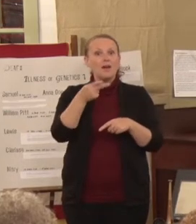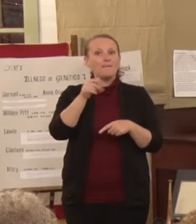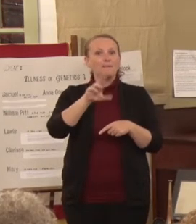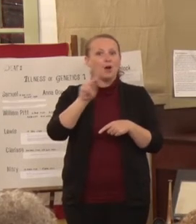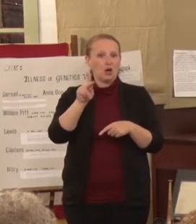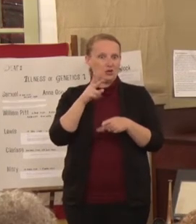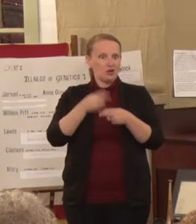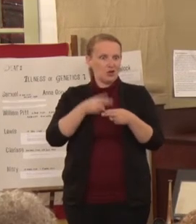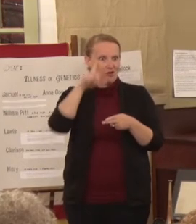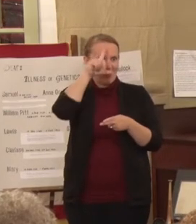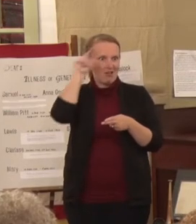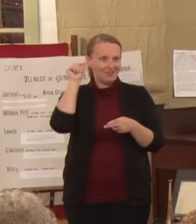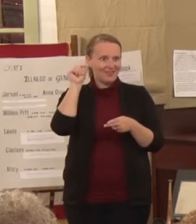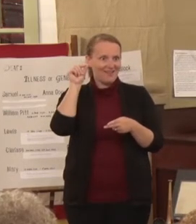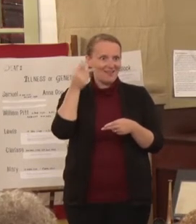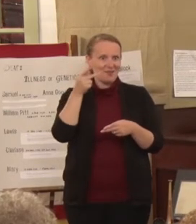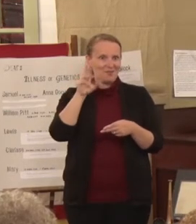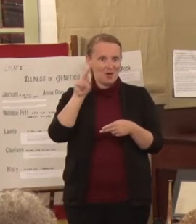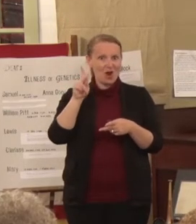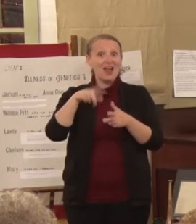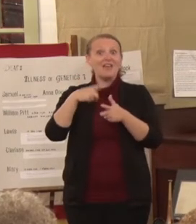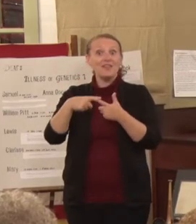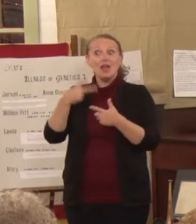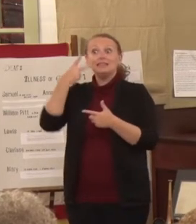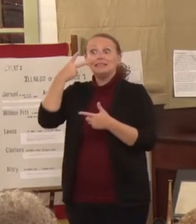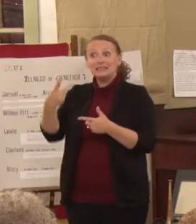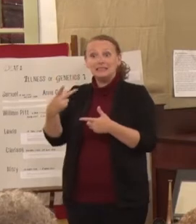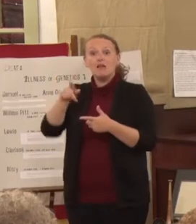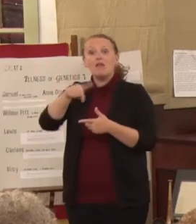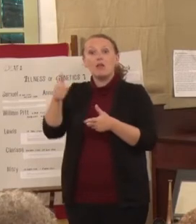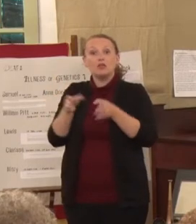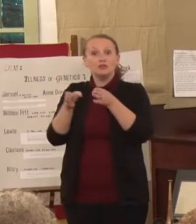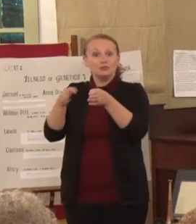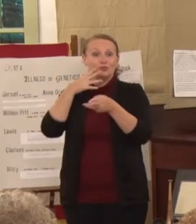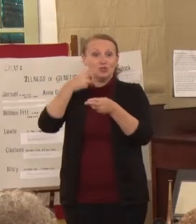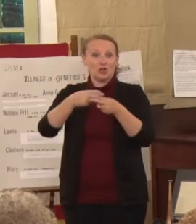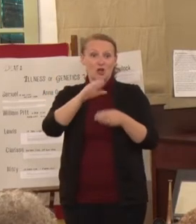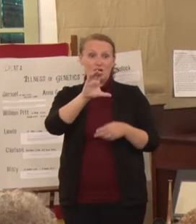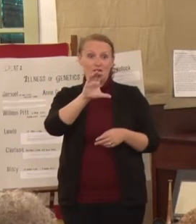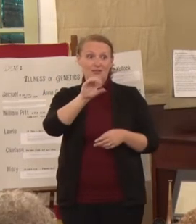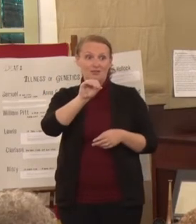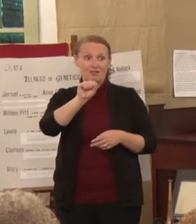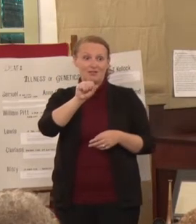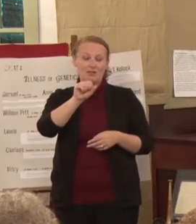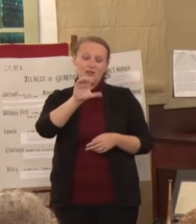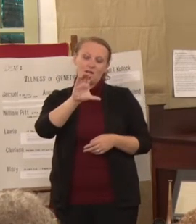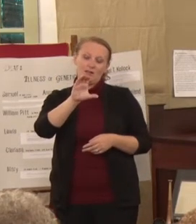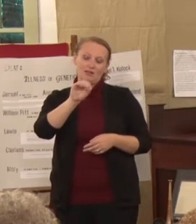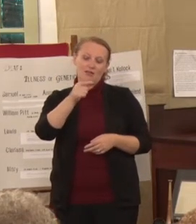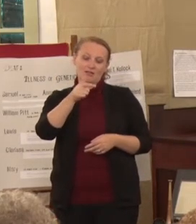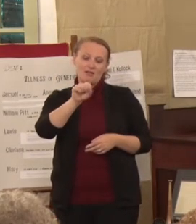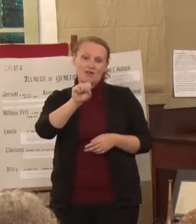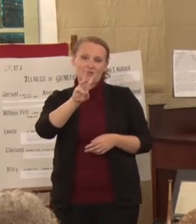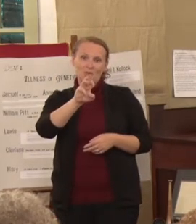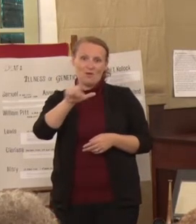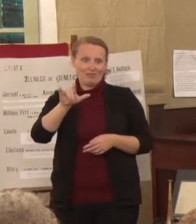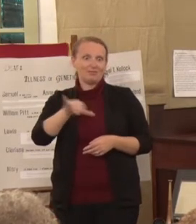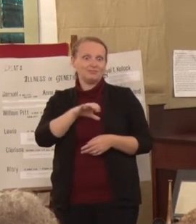that was Dr. Cogswell and Alice. You see Garden Street that was because of